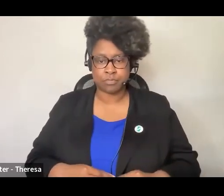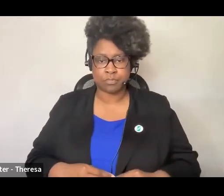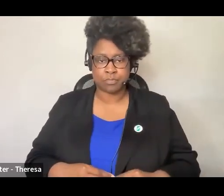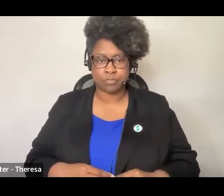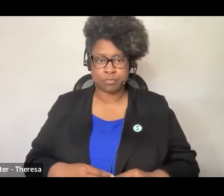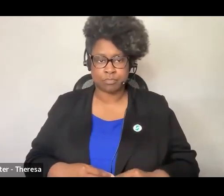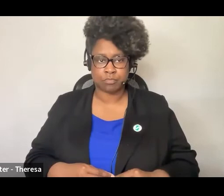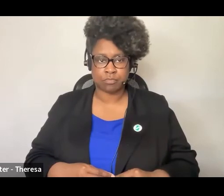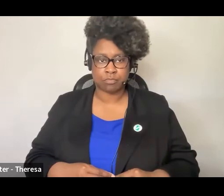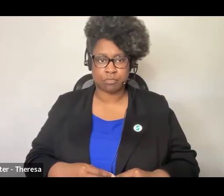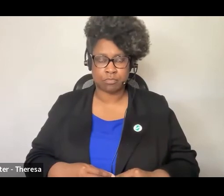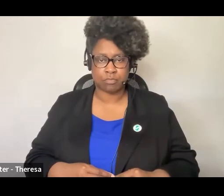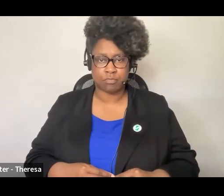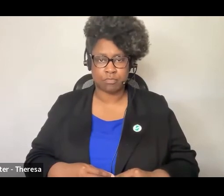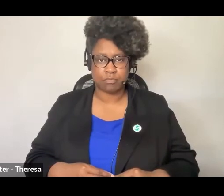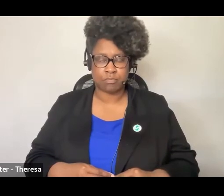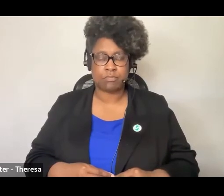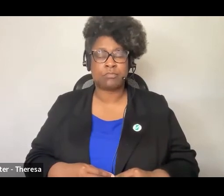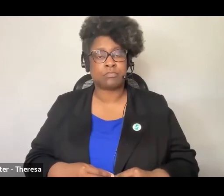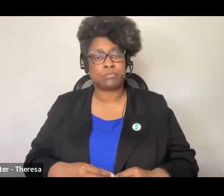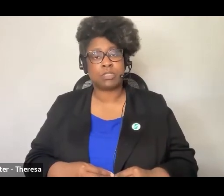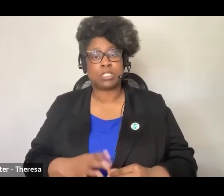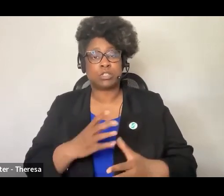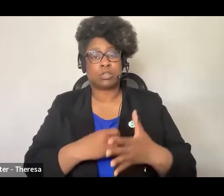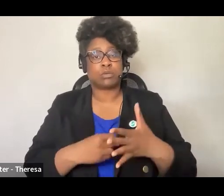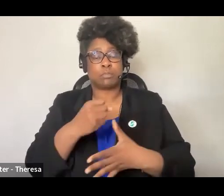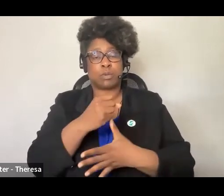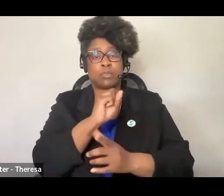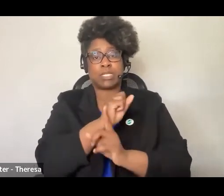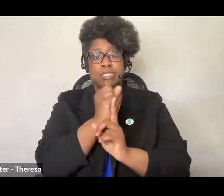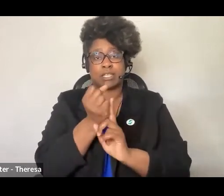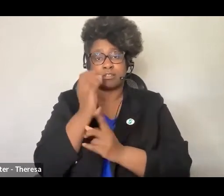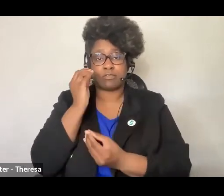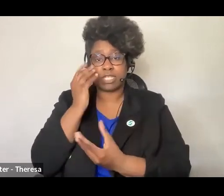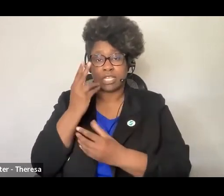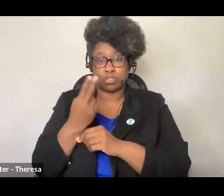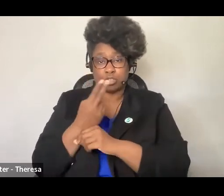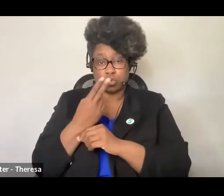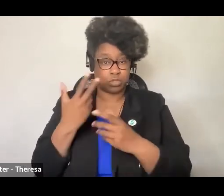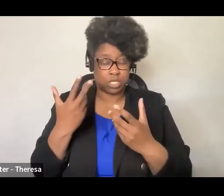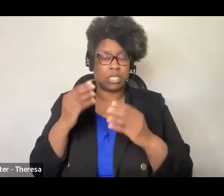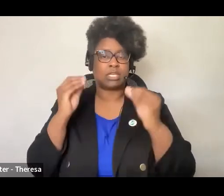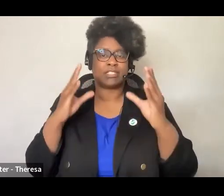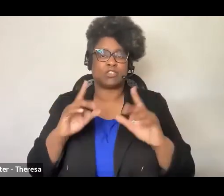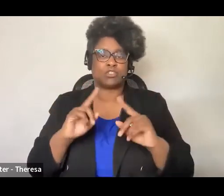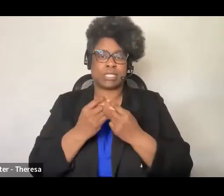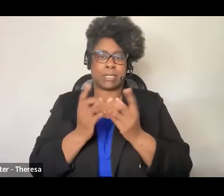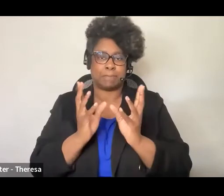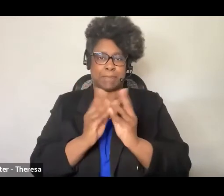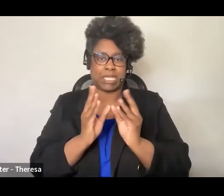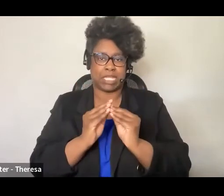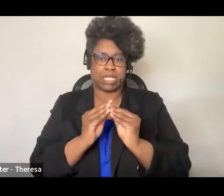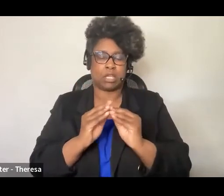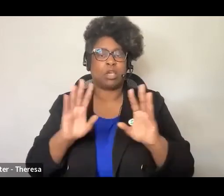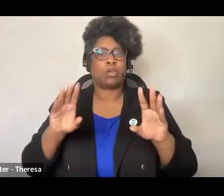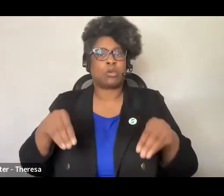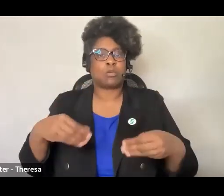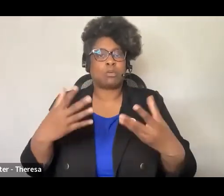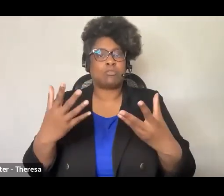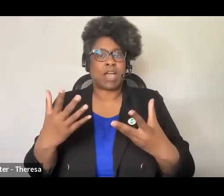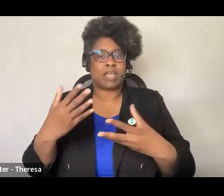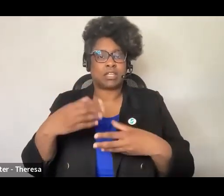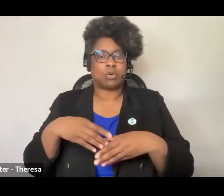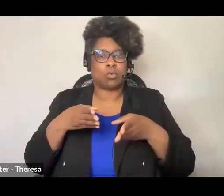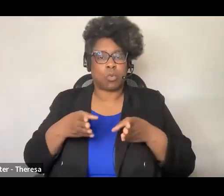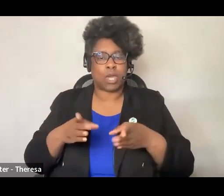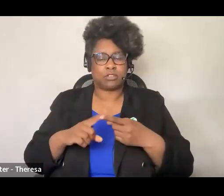As the primary setting for data use activities in schools is the teacher team meeting, our studies provided a window into these collaborative spaces